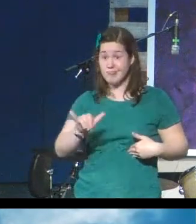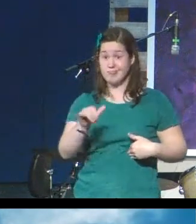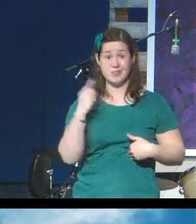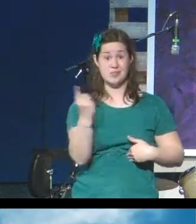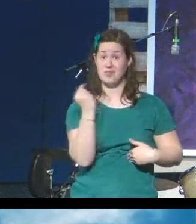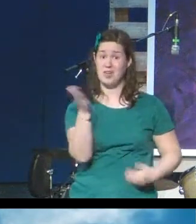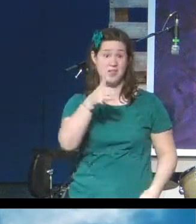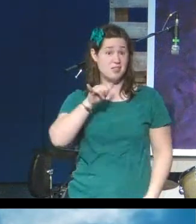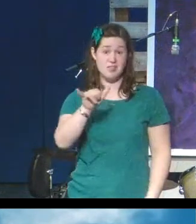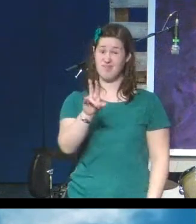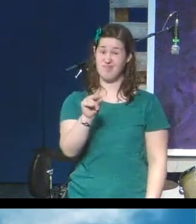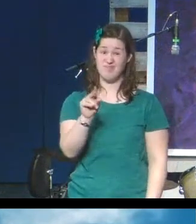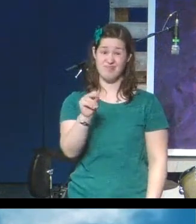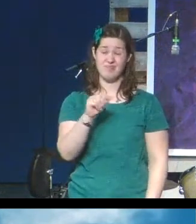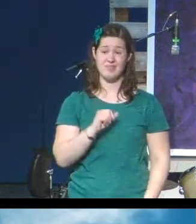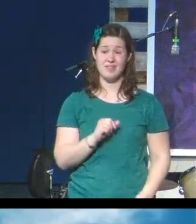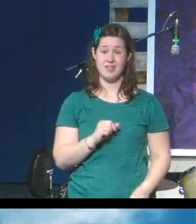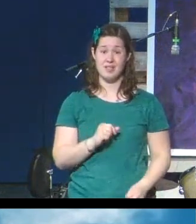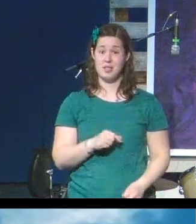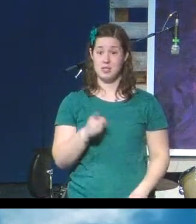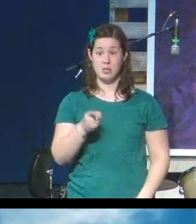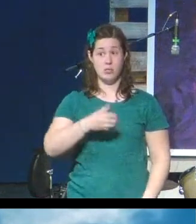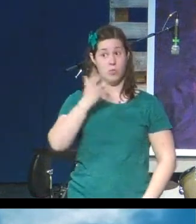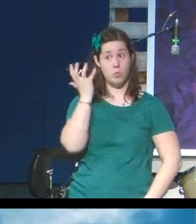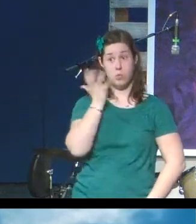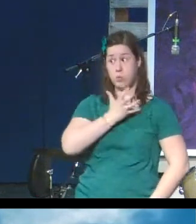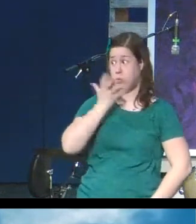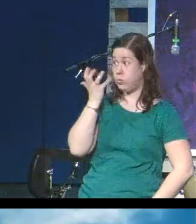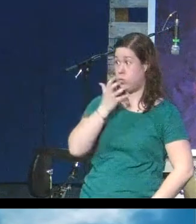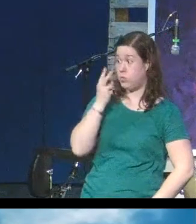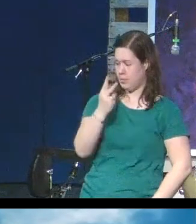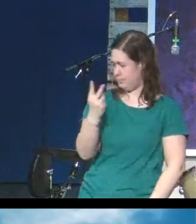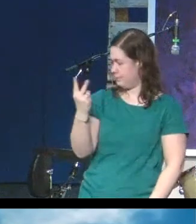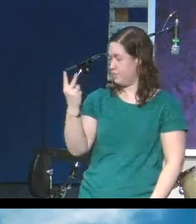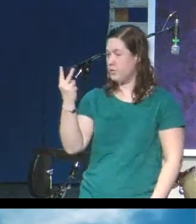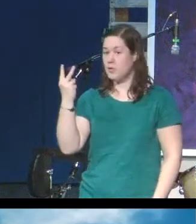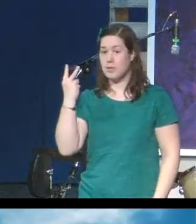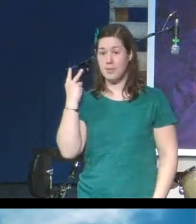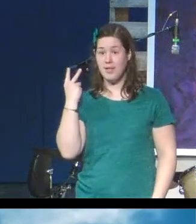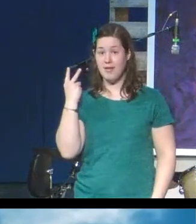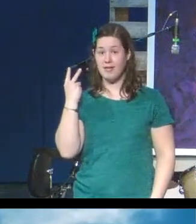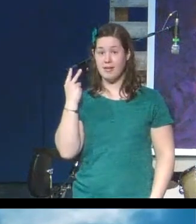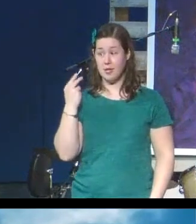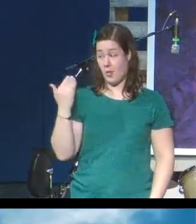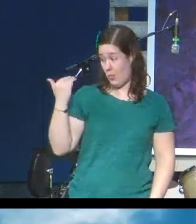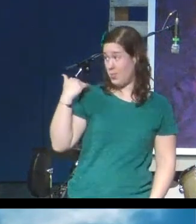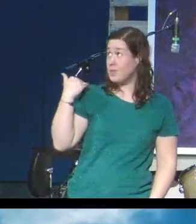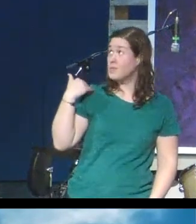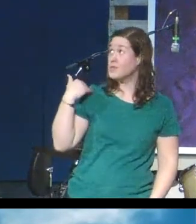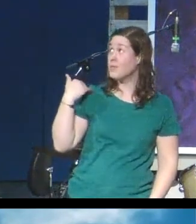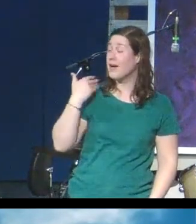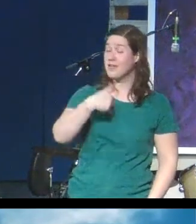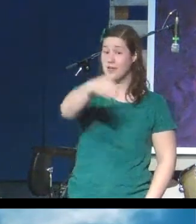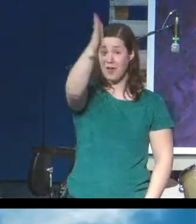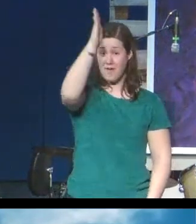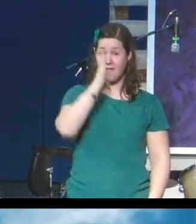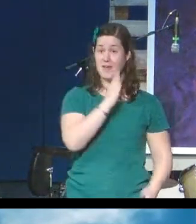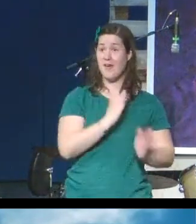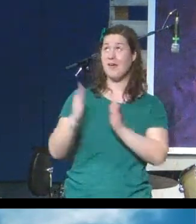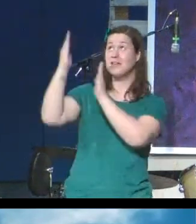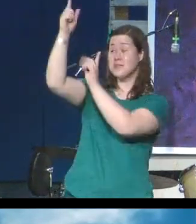As intense as it was, looking back, it was a reminder of God's presence.